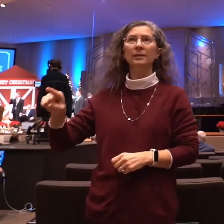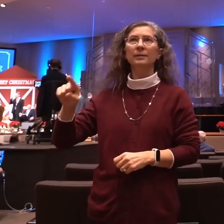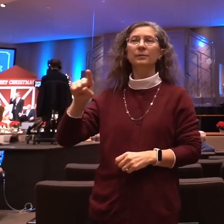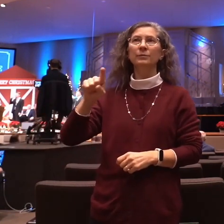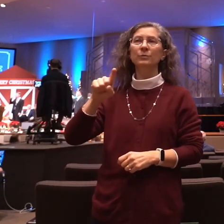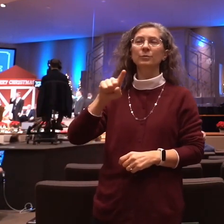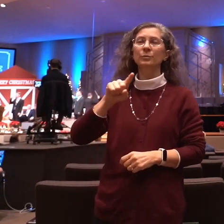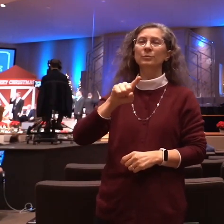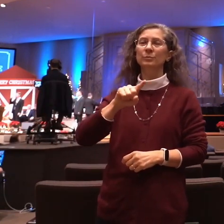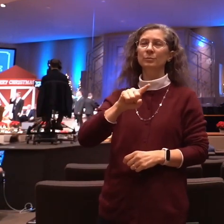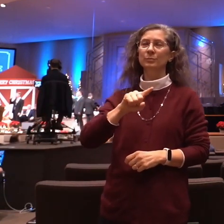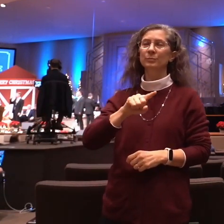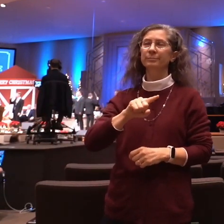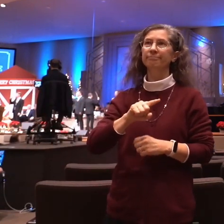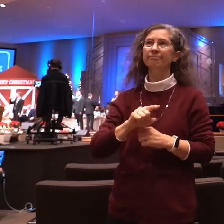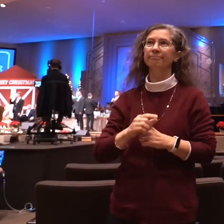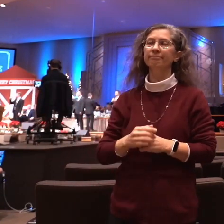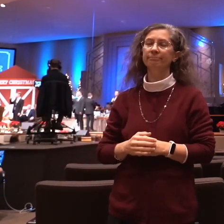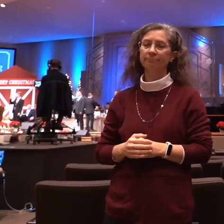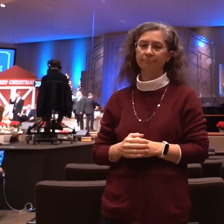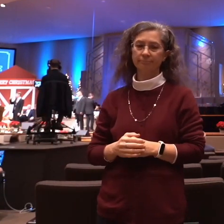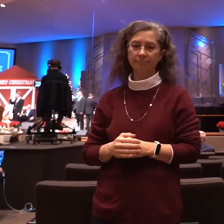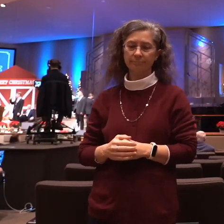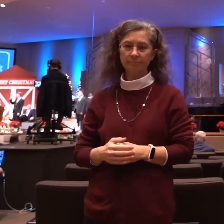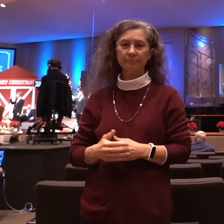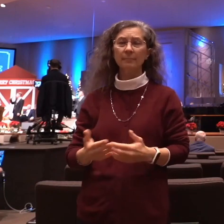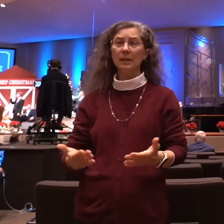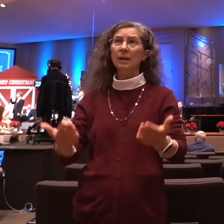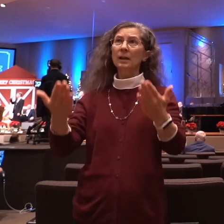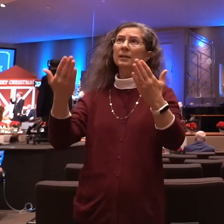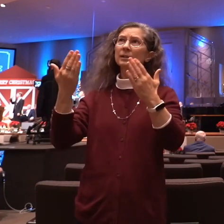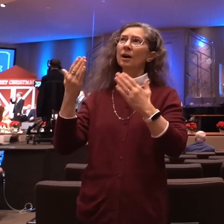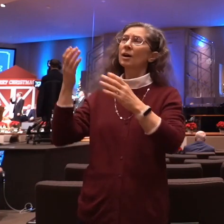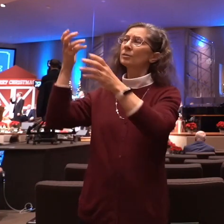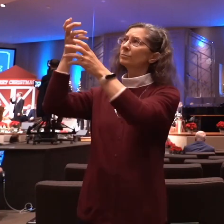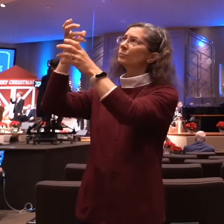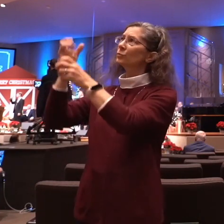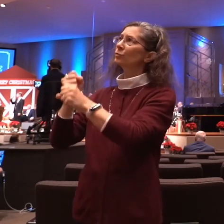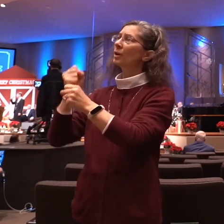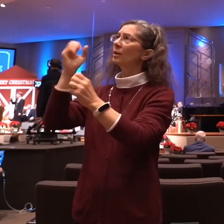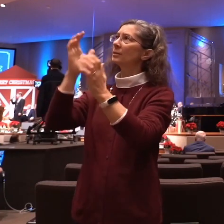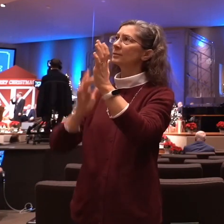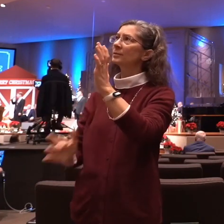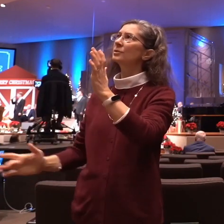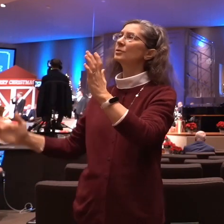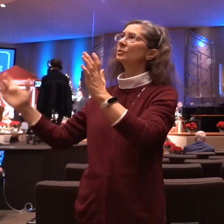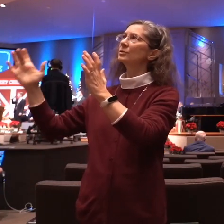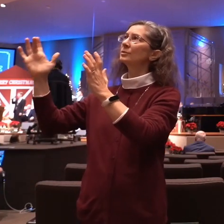where you'll find it He's where you'll find it Oh,